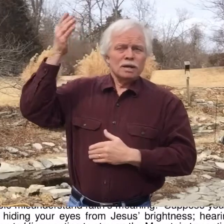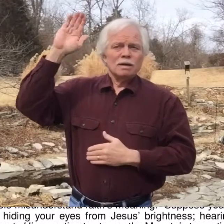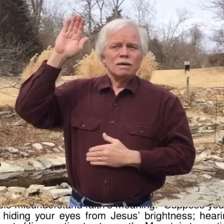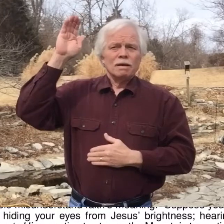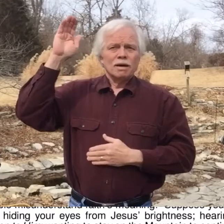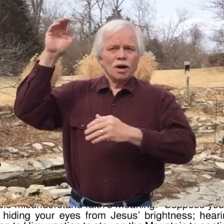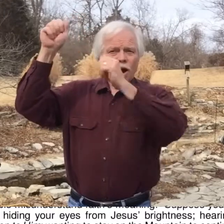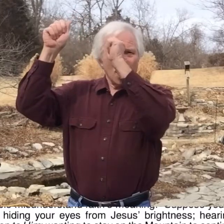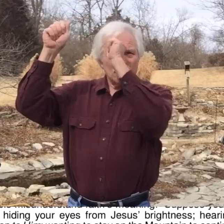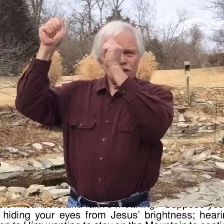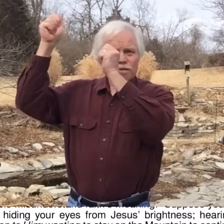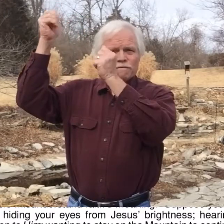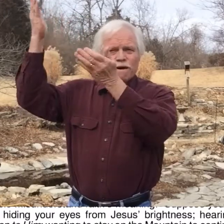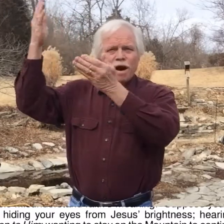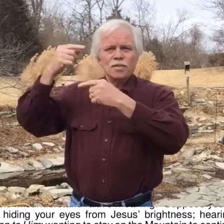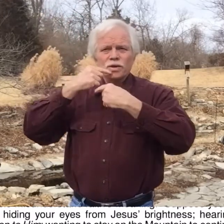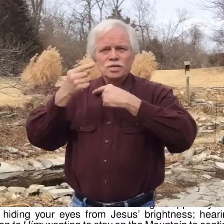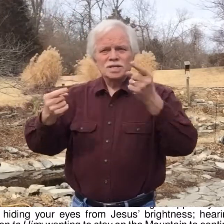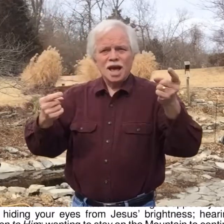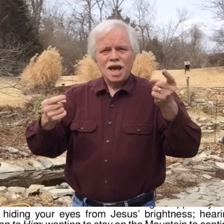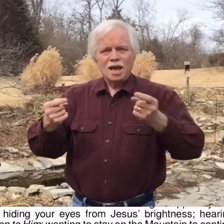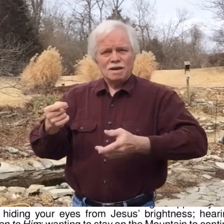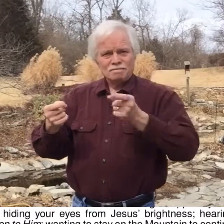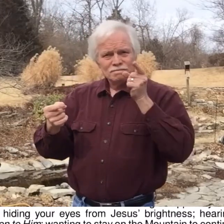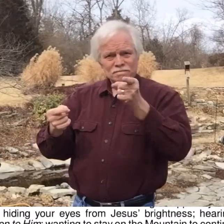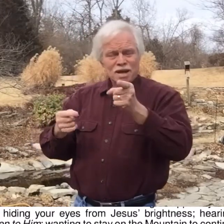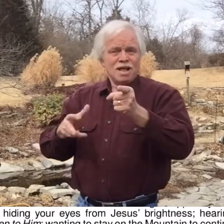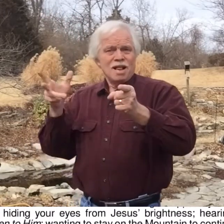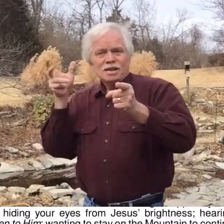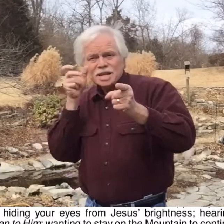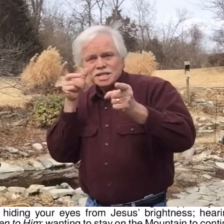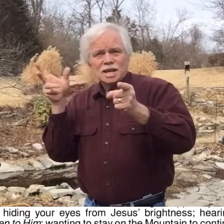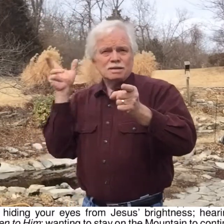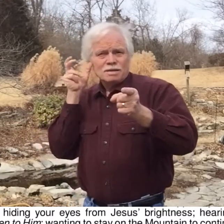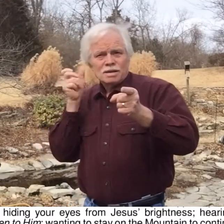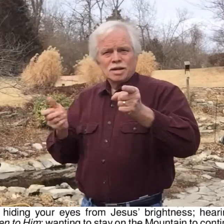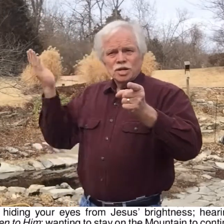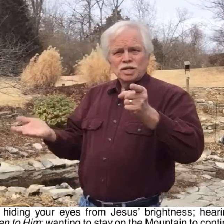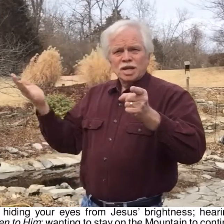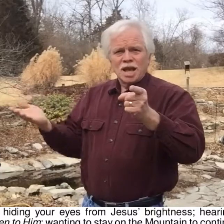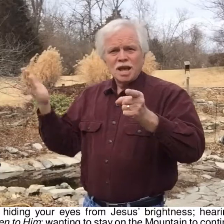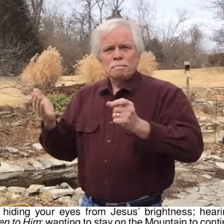God the Father say, listen to him